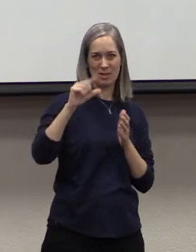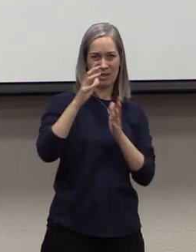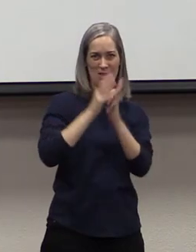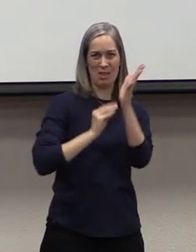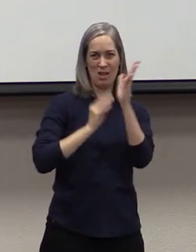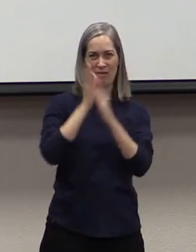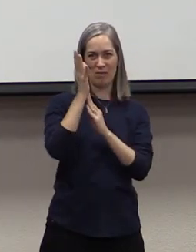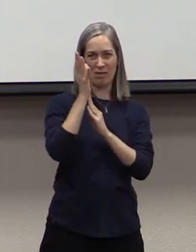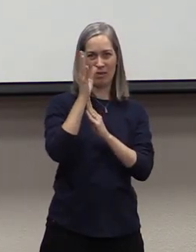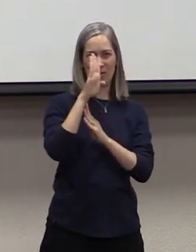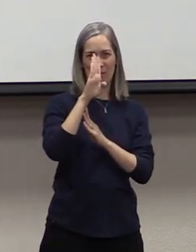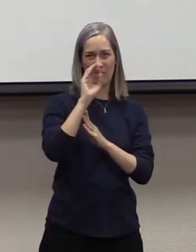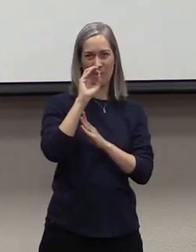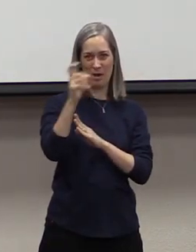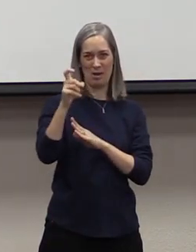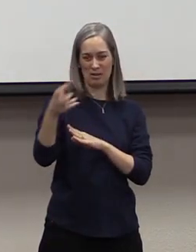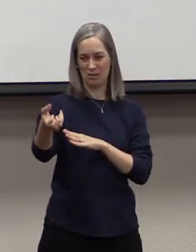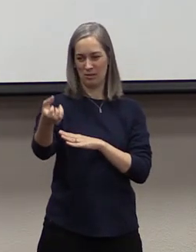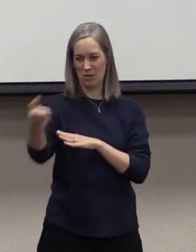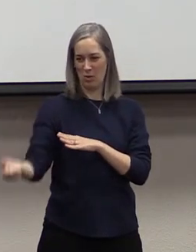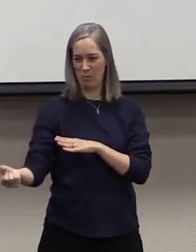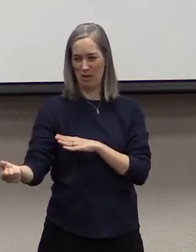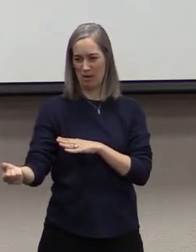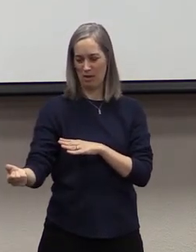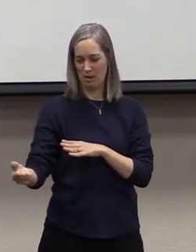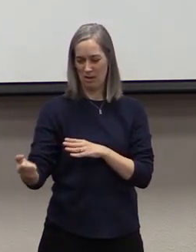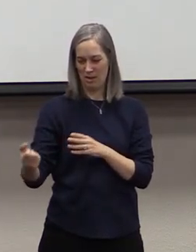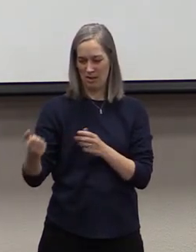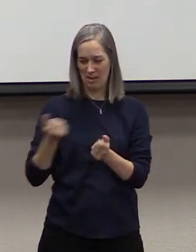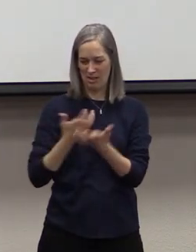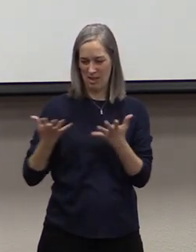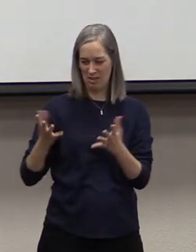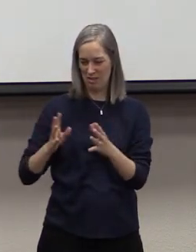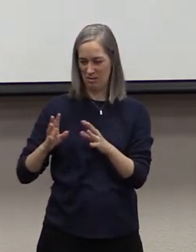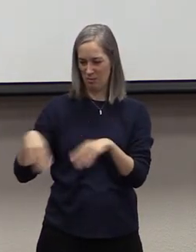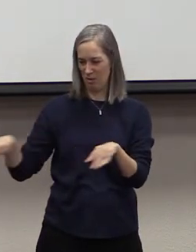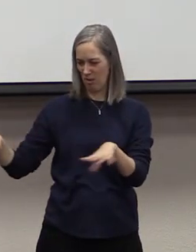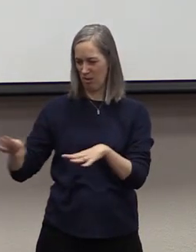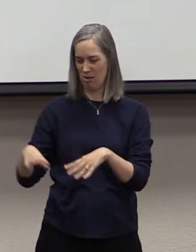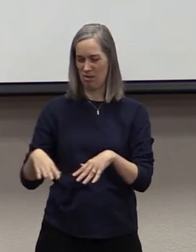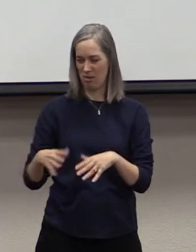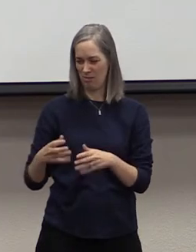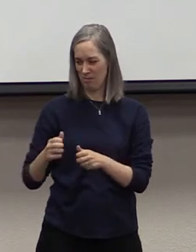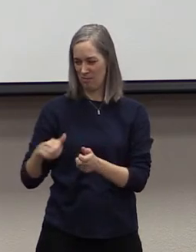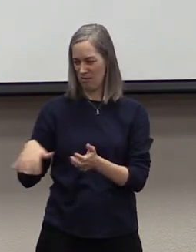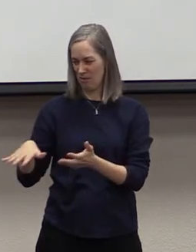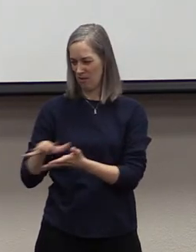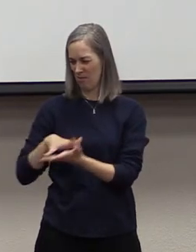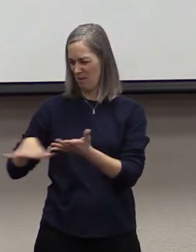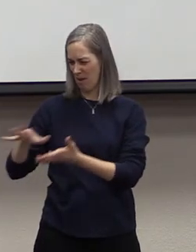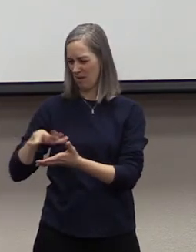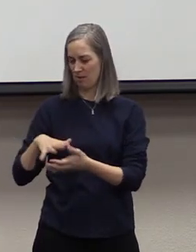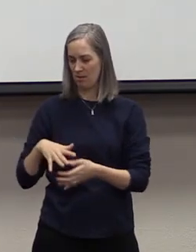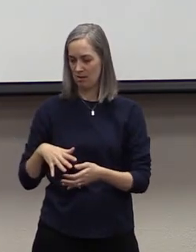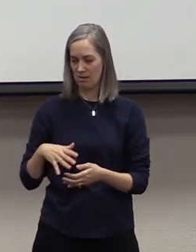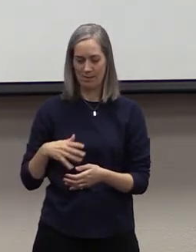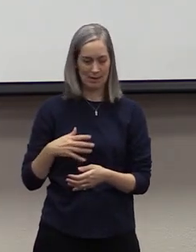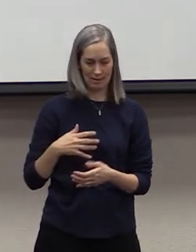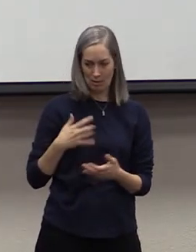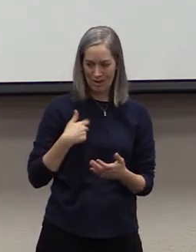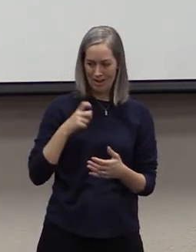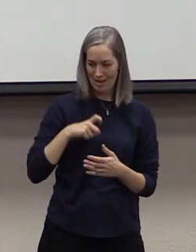over the place. And I make the middle note, I'm like, hey, gotta put that stuff back, start my car, and I'm like, wait a minute, I didn't do that.